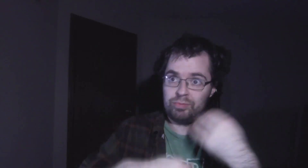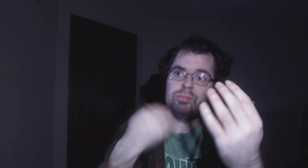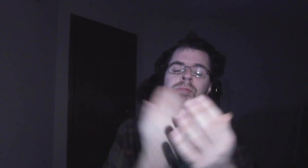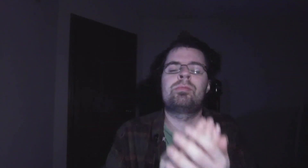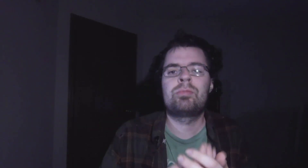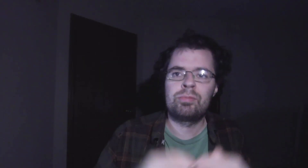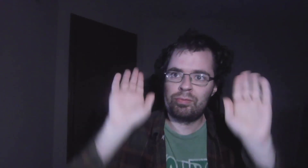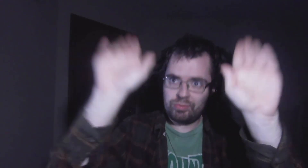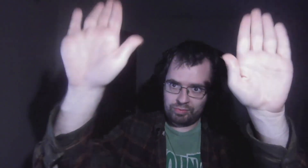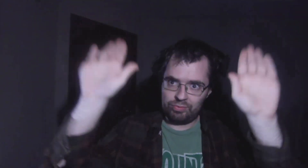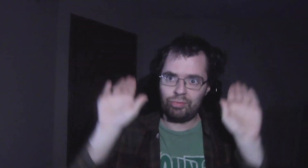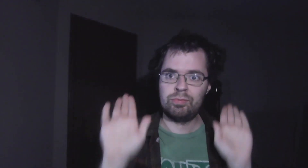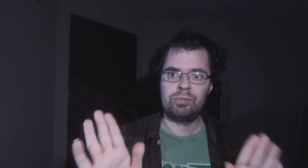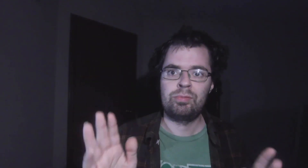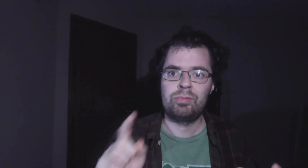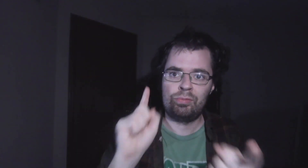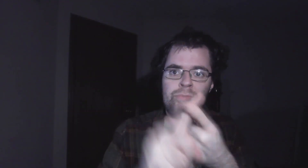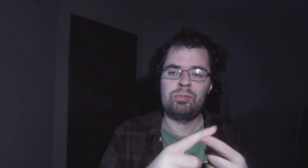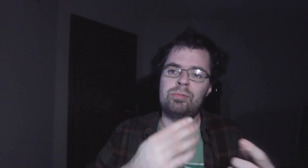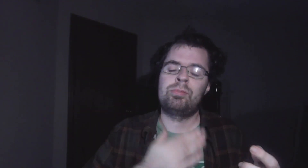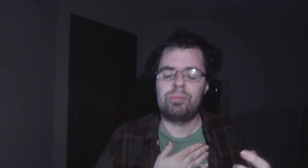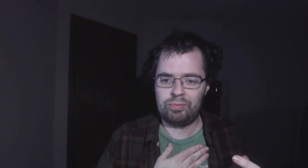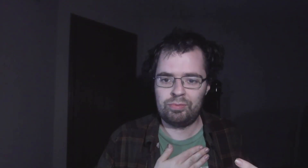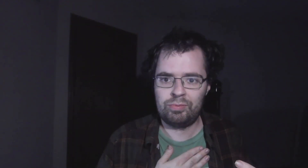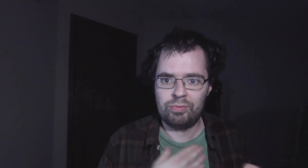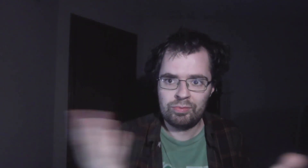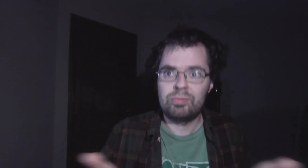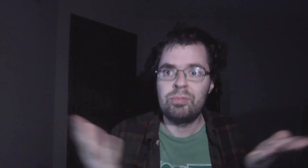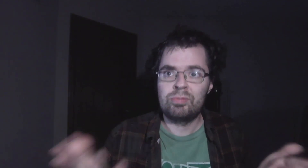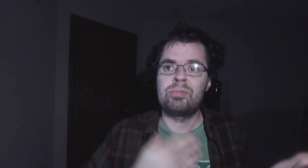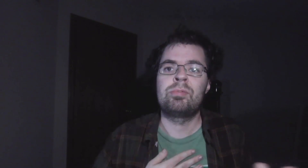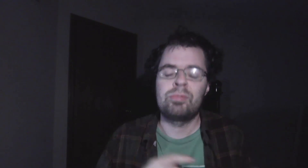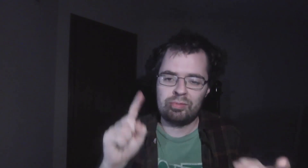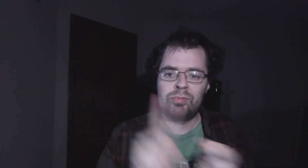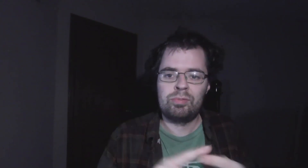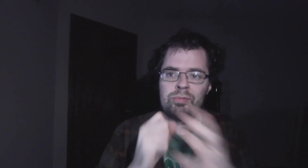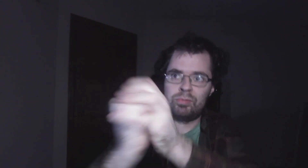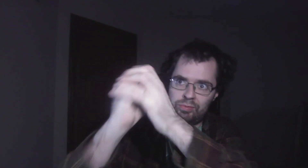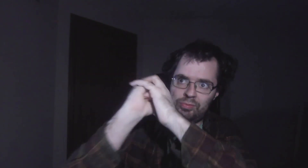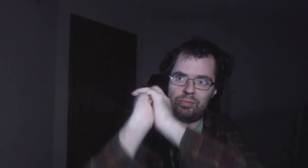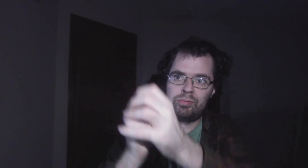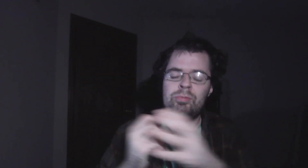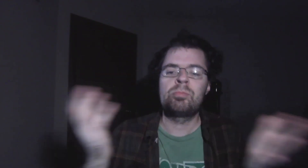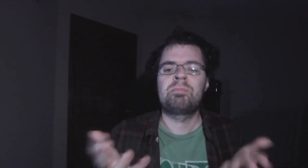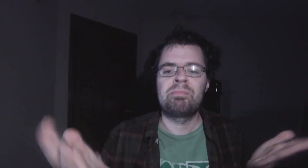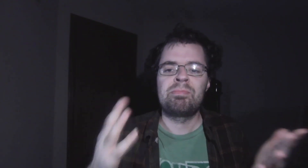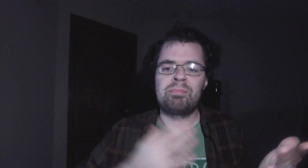wonderful to me. So here I am to worship, here